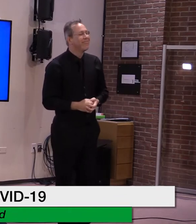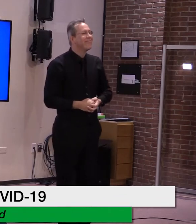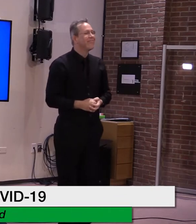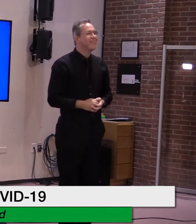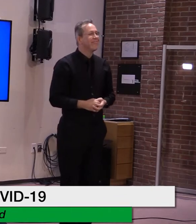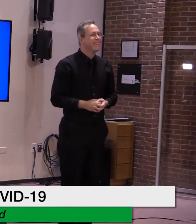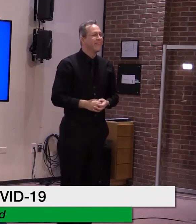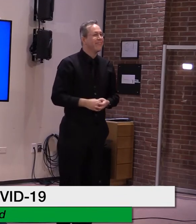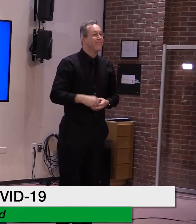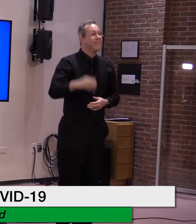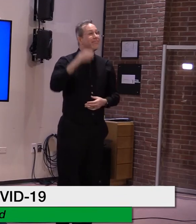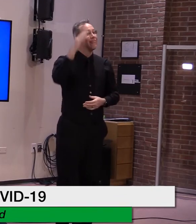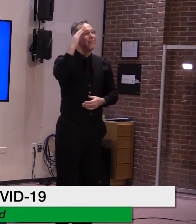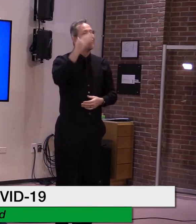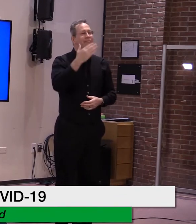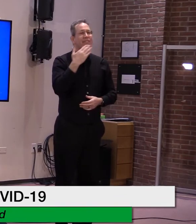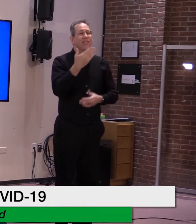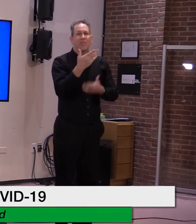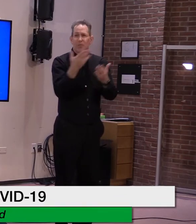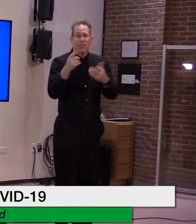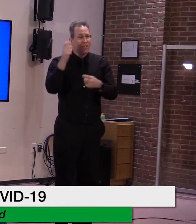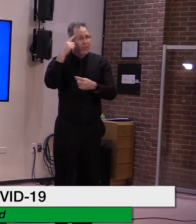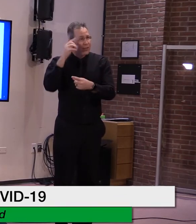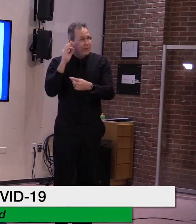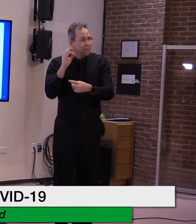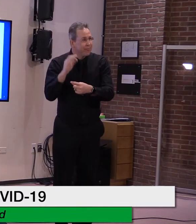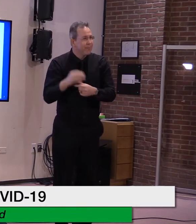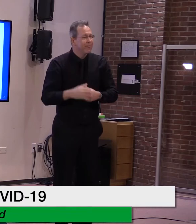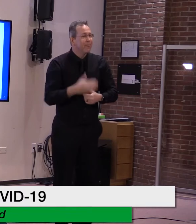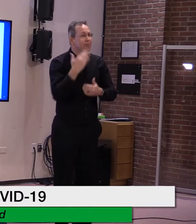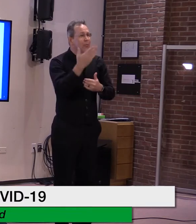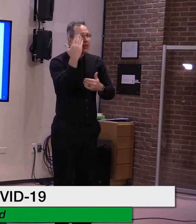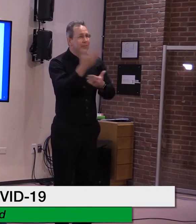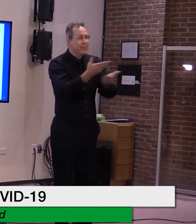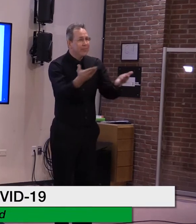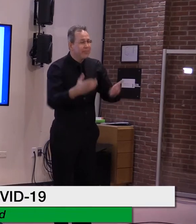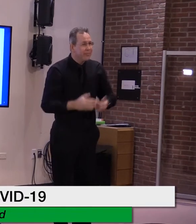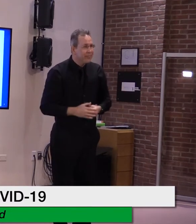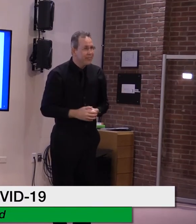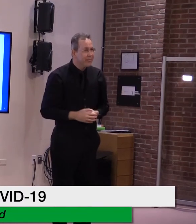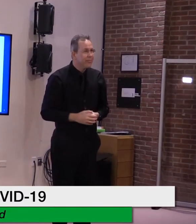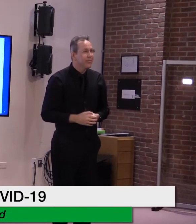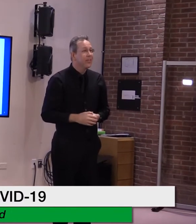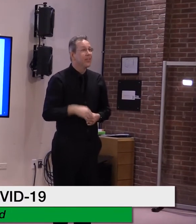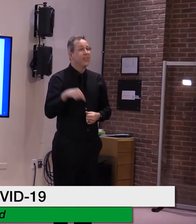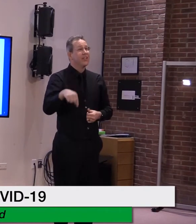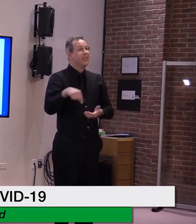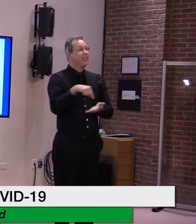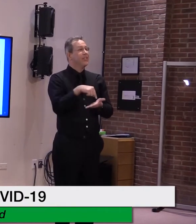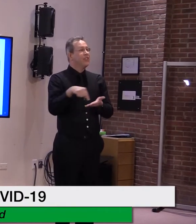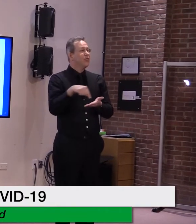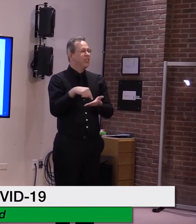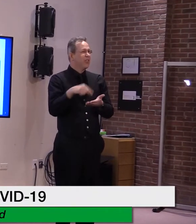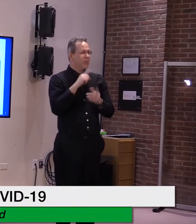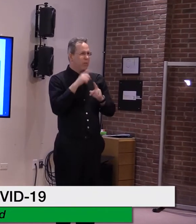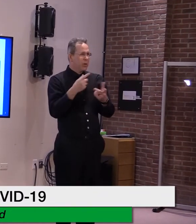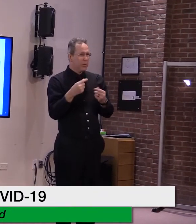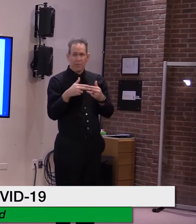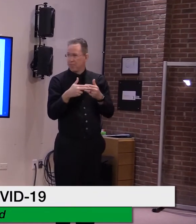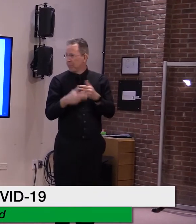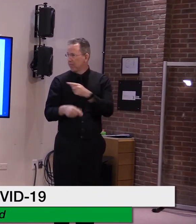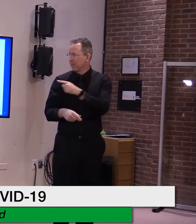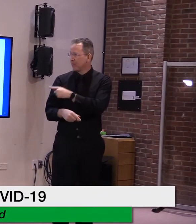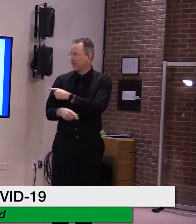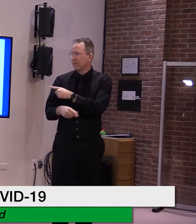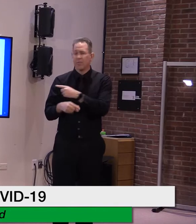Thank you very much, Governor, and good morning, everyone. You know, this week in Vermont, we reported 901 new